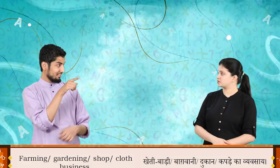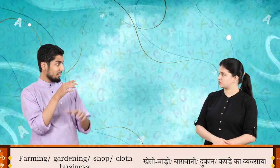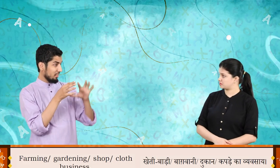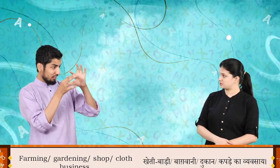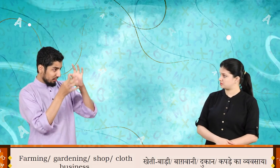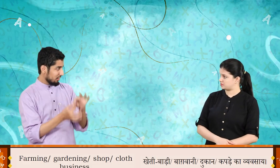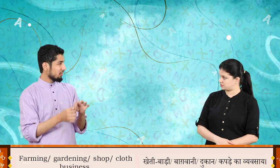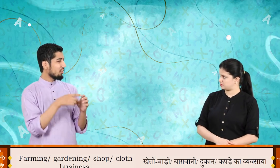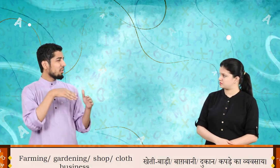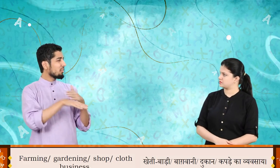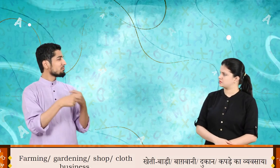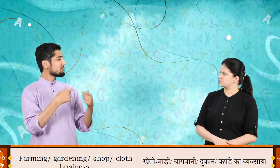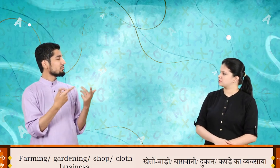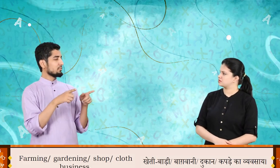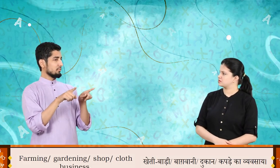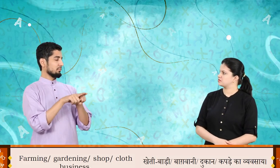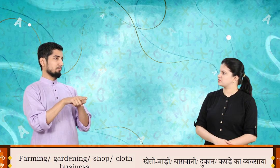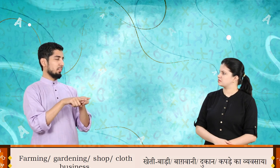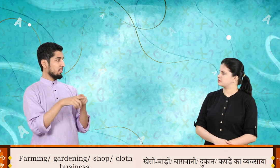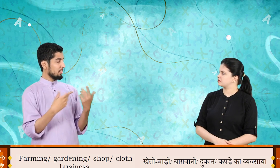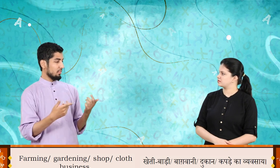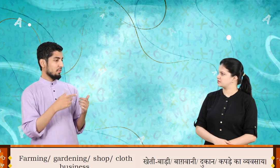Farming, gardening, shop, clothes business.